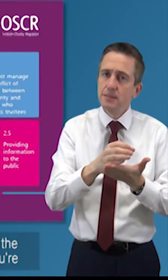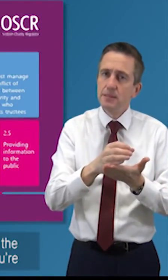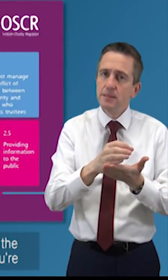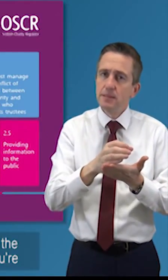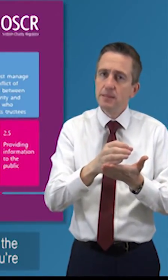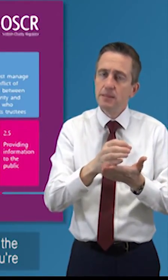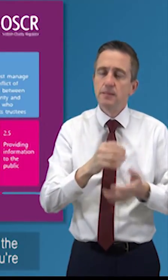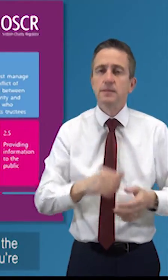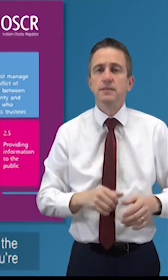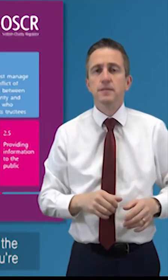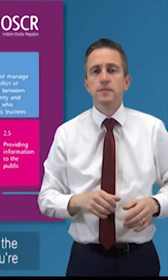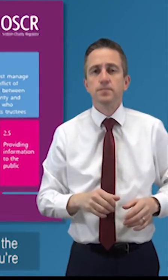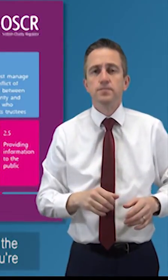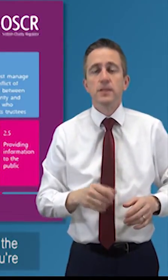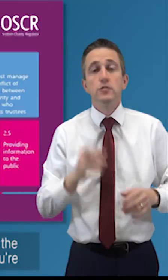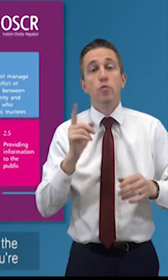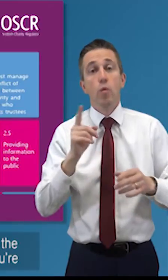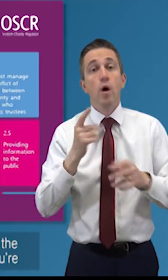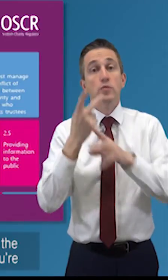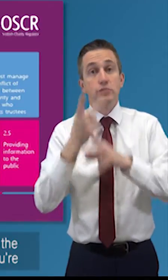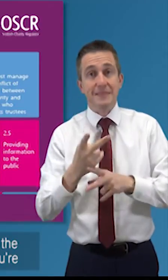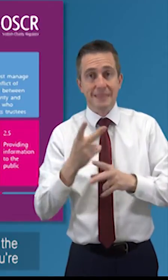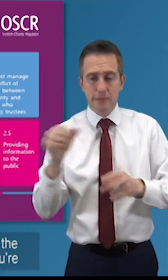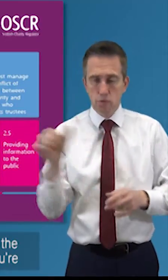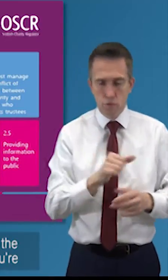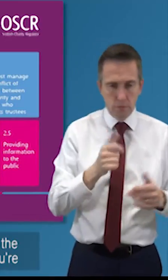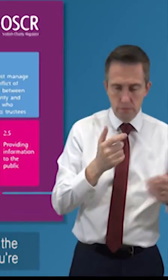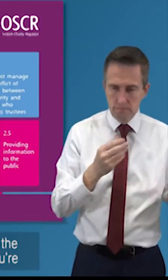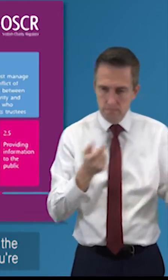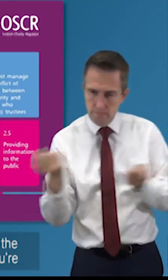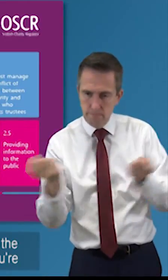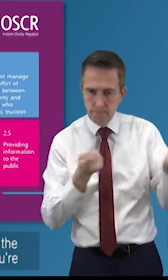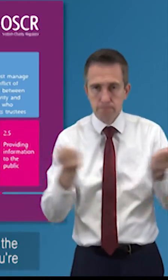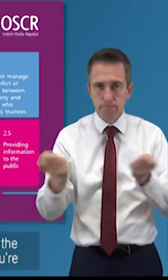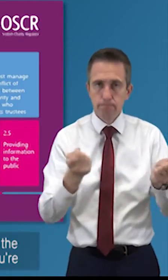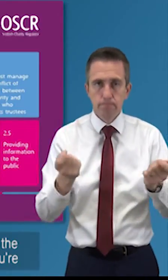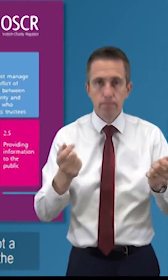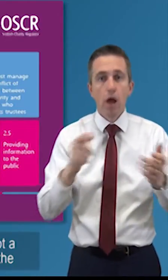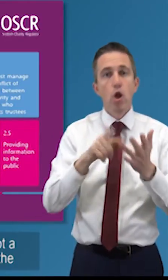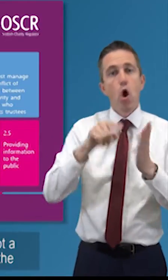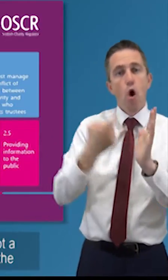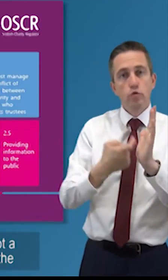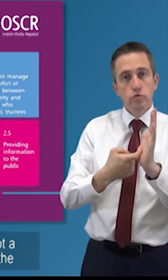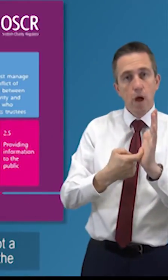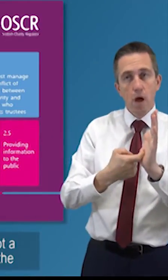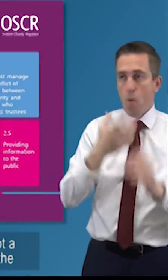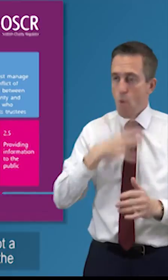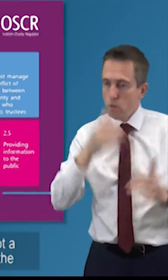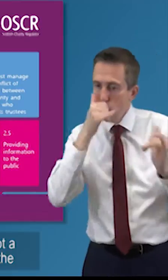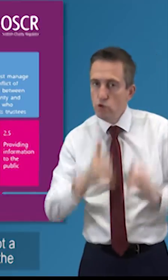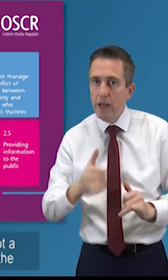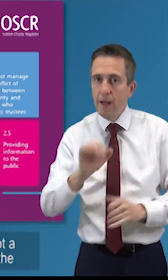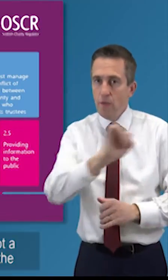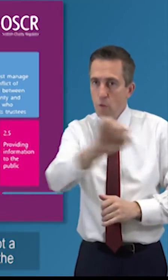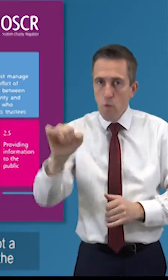is the fundamental test that we want to be sure that you're applying that you need to